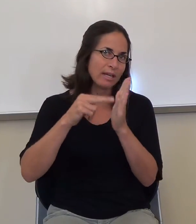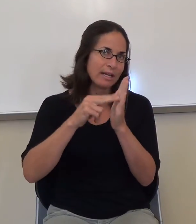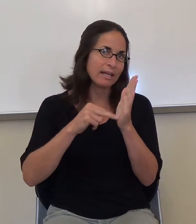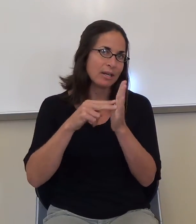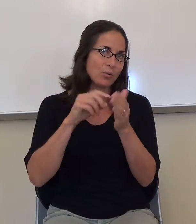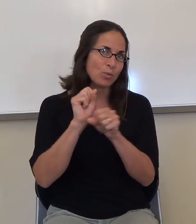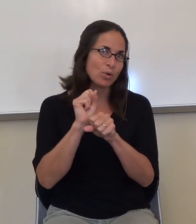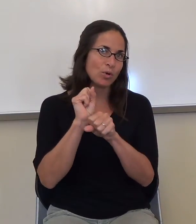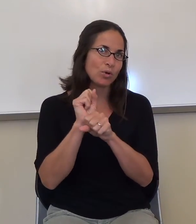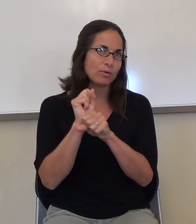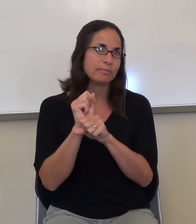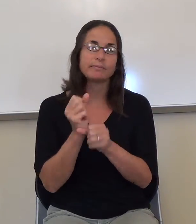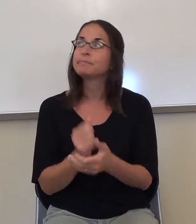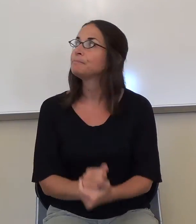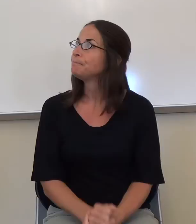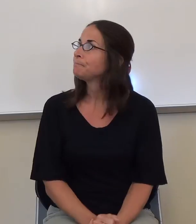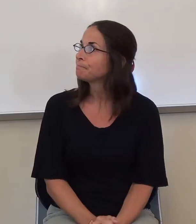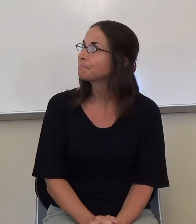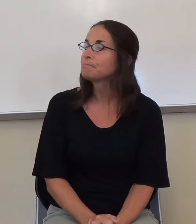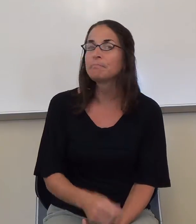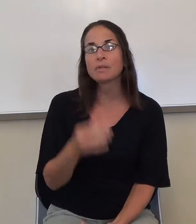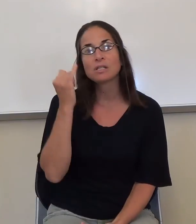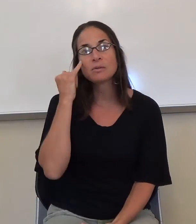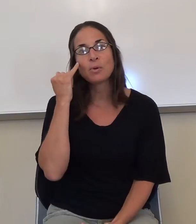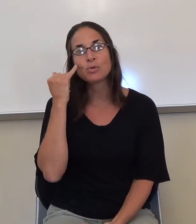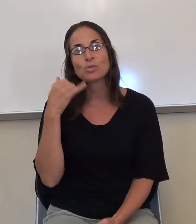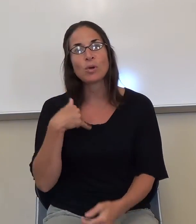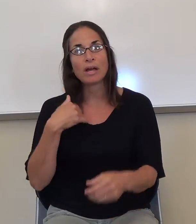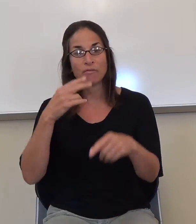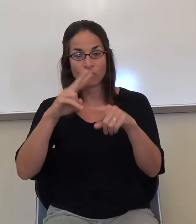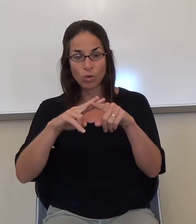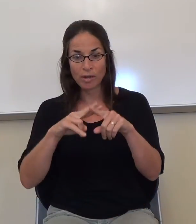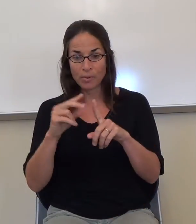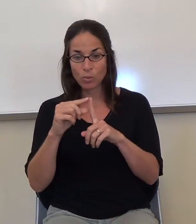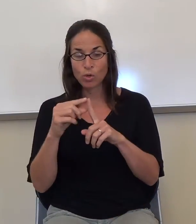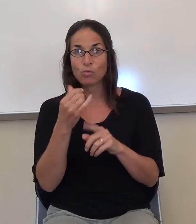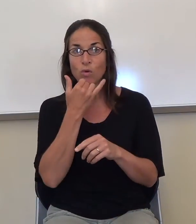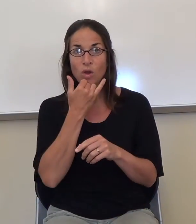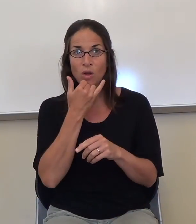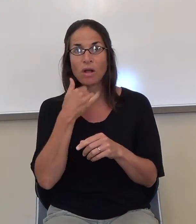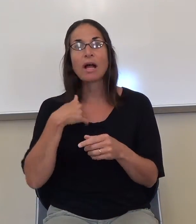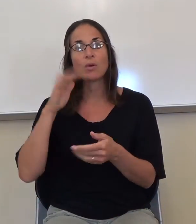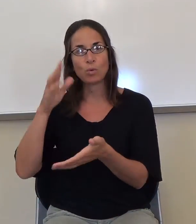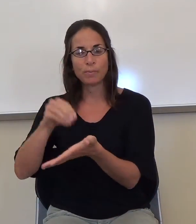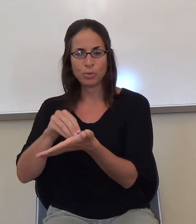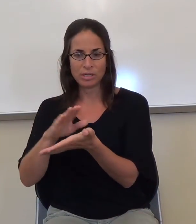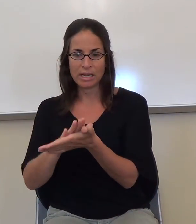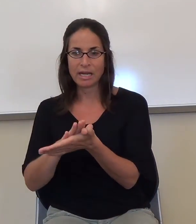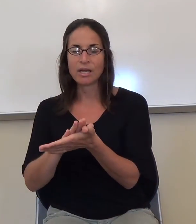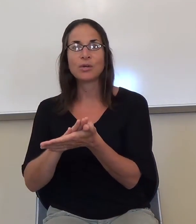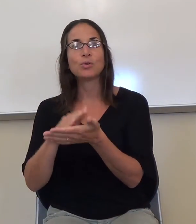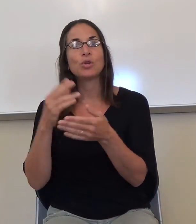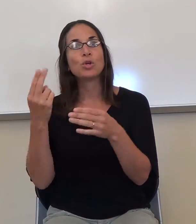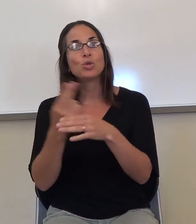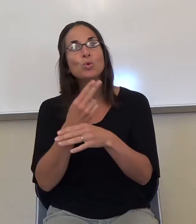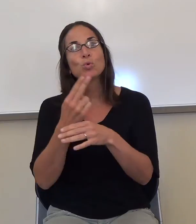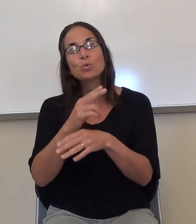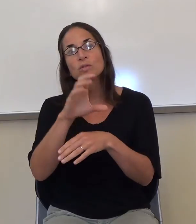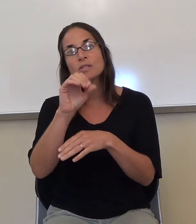vocabulary word wrong, I am going to write on there, use the contrast clue in